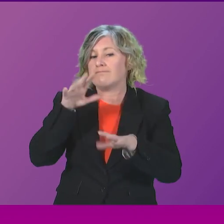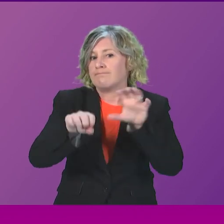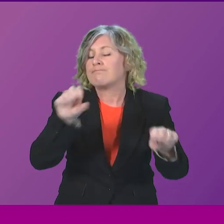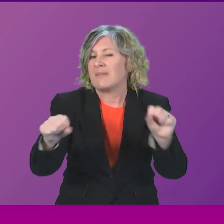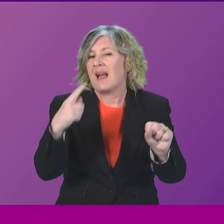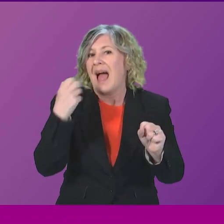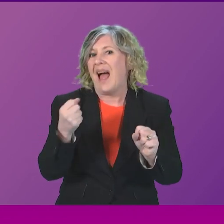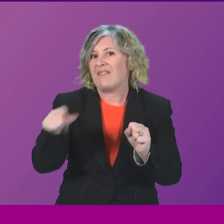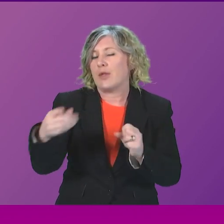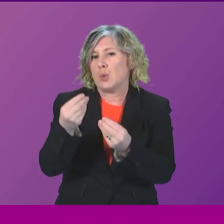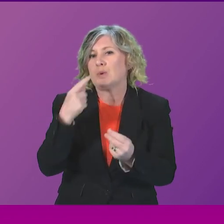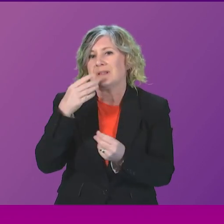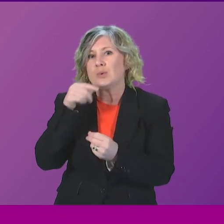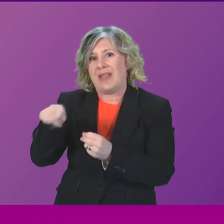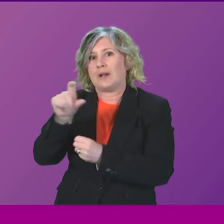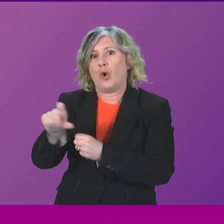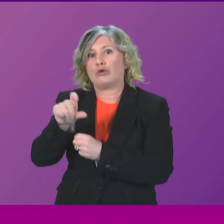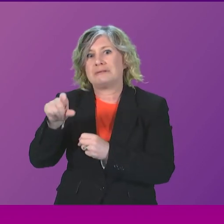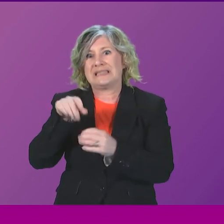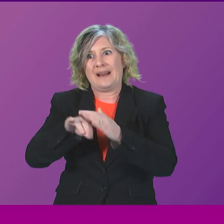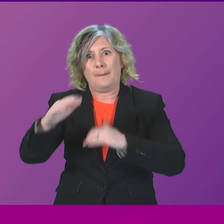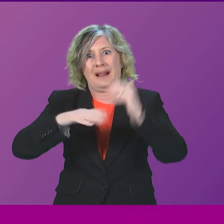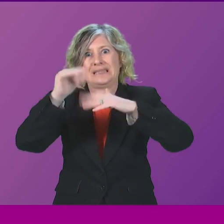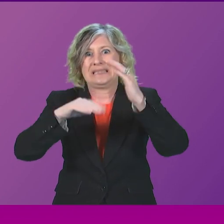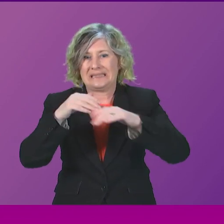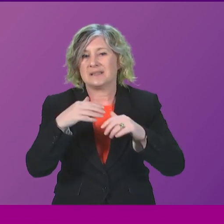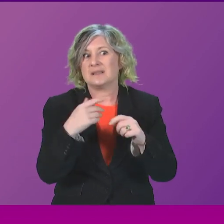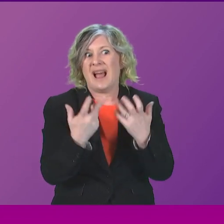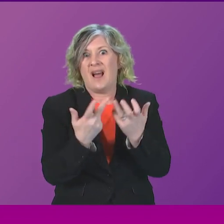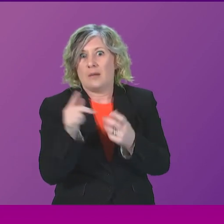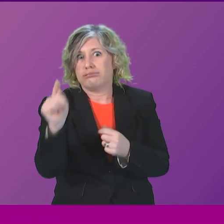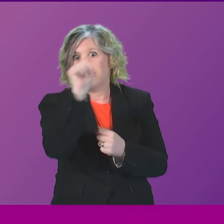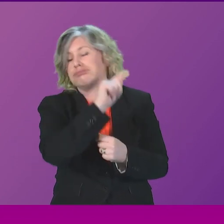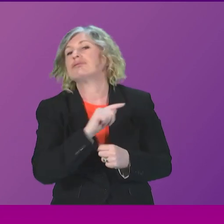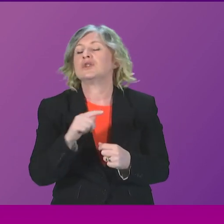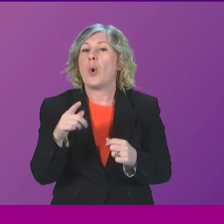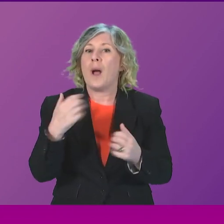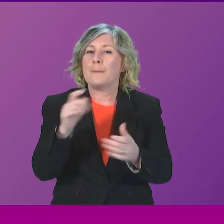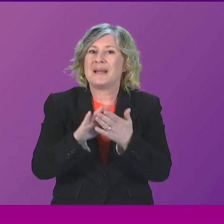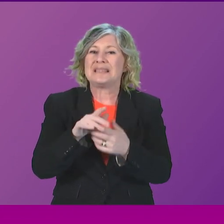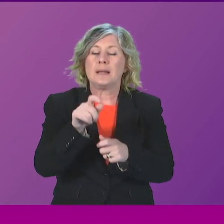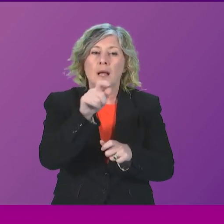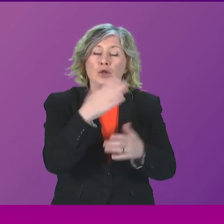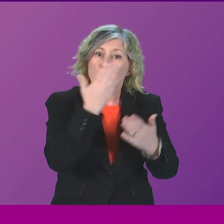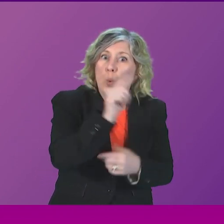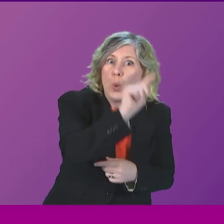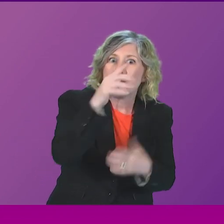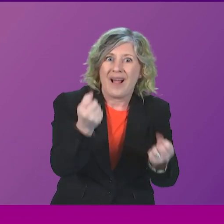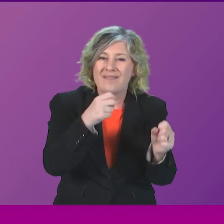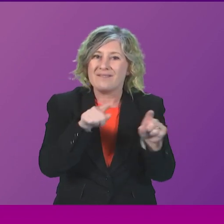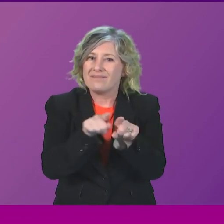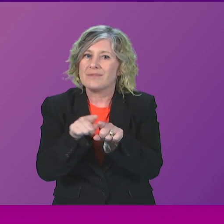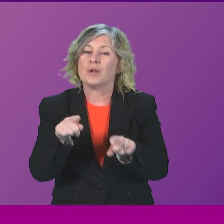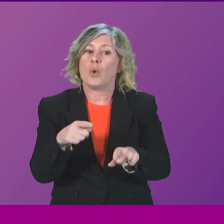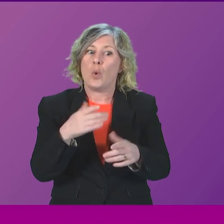our country. It's above patients and it's above pupils. I am not trying to frighten people here, but we do need to identify